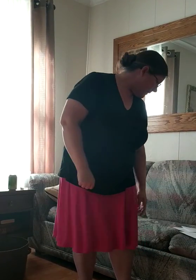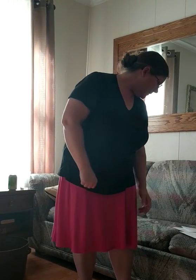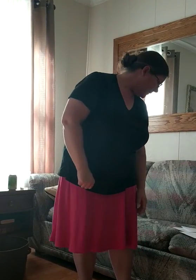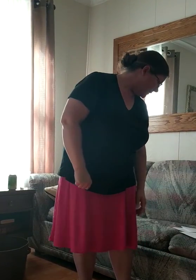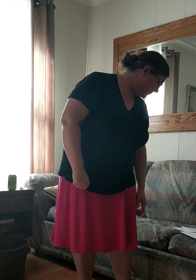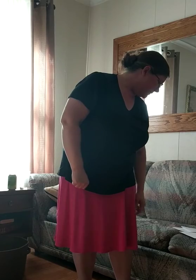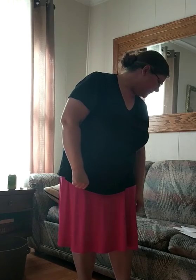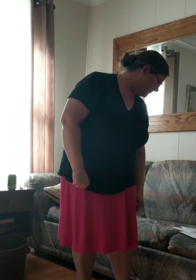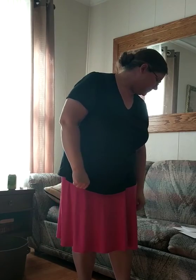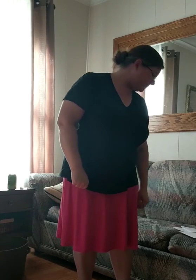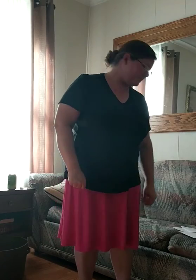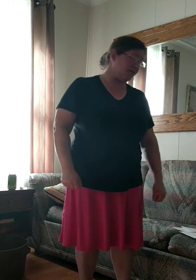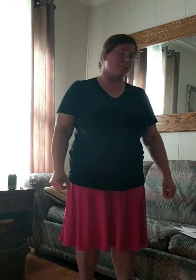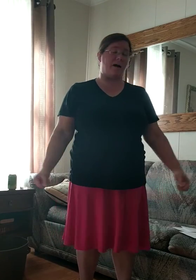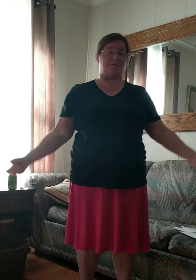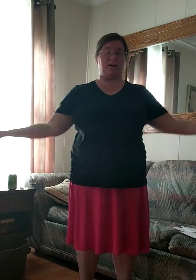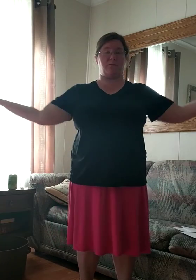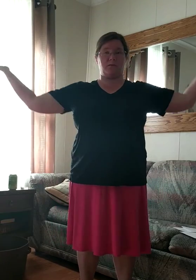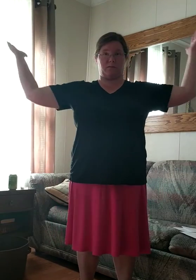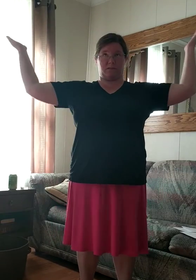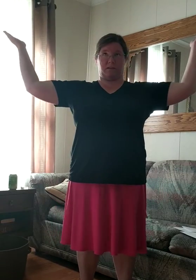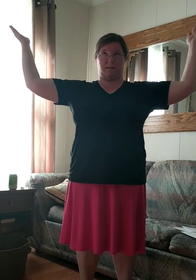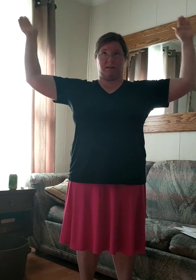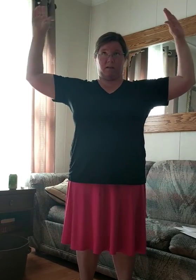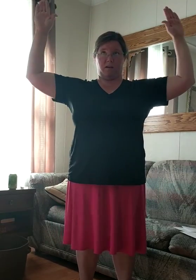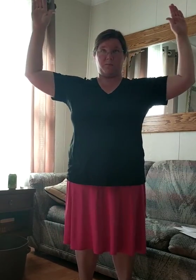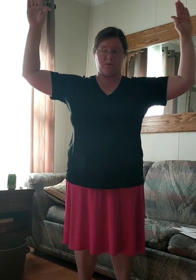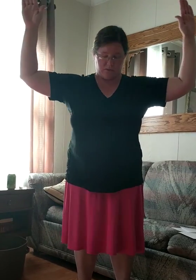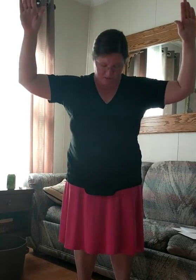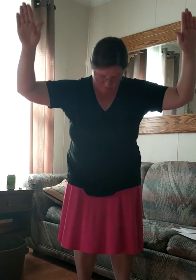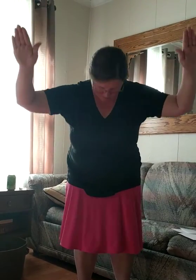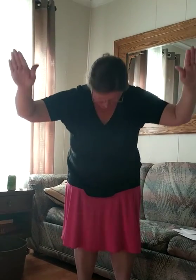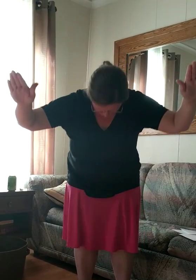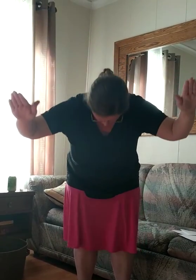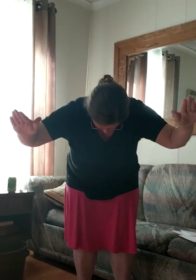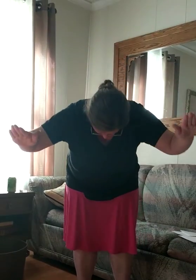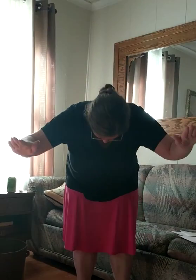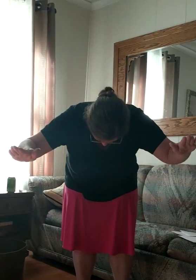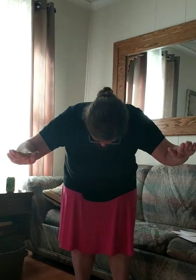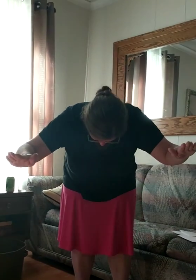That's risen. Bow down. So, we're just going to take our arms and we're going to bow down.